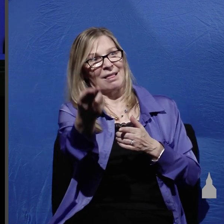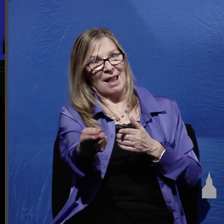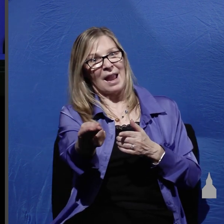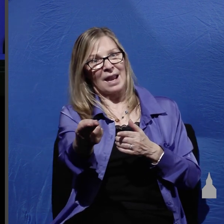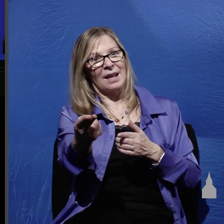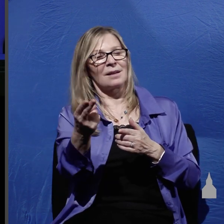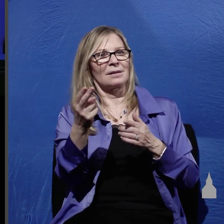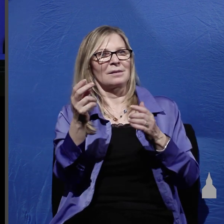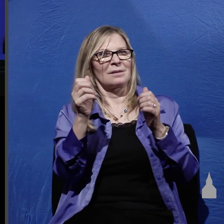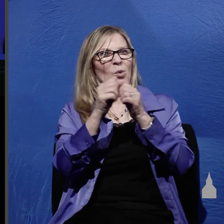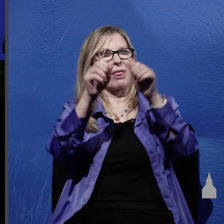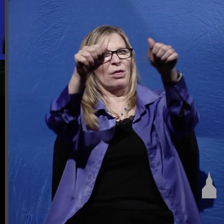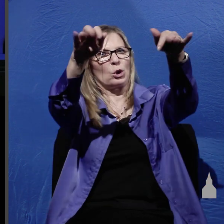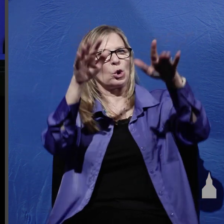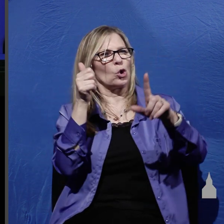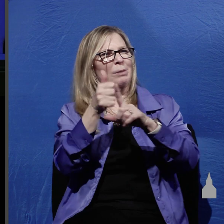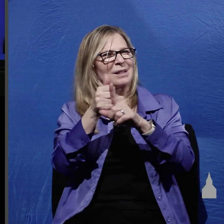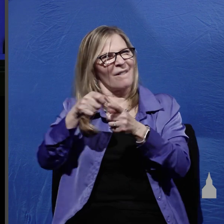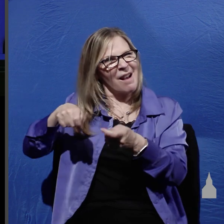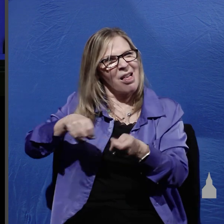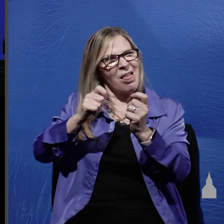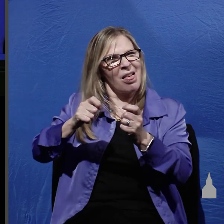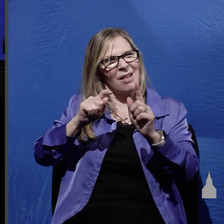the hills of Judea or the hills of Galilee